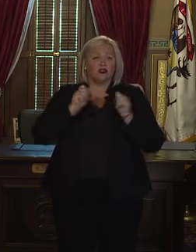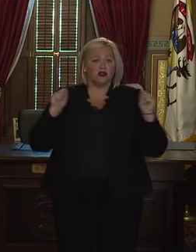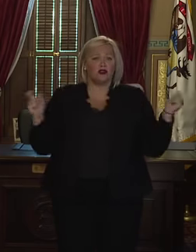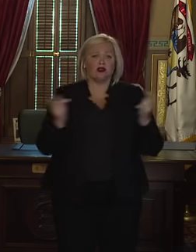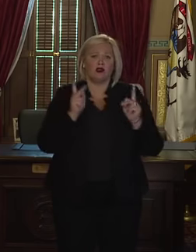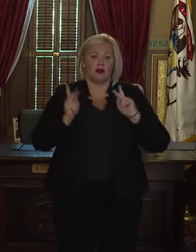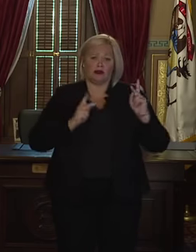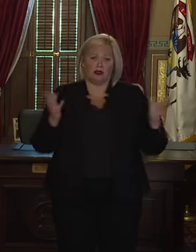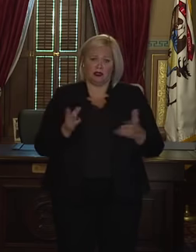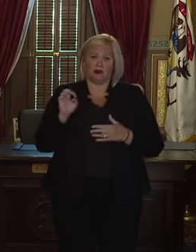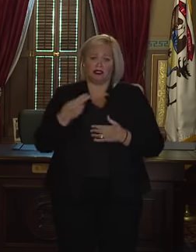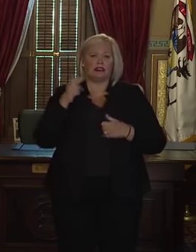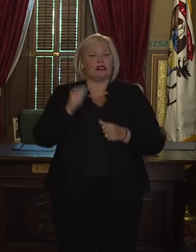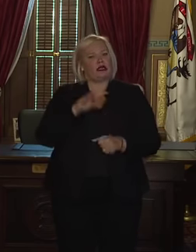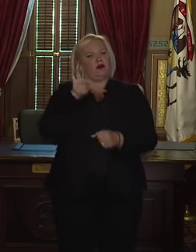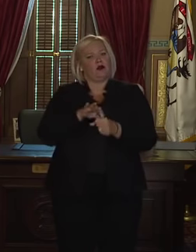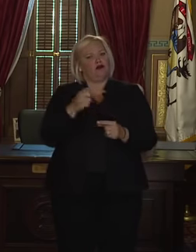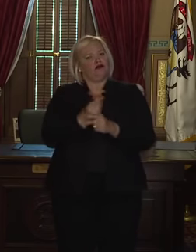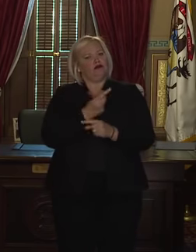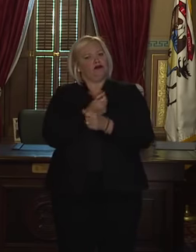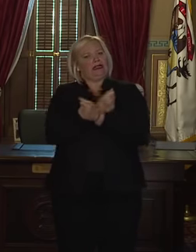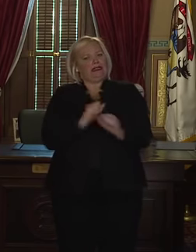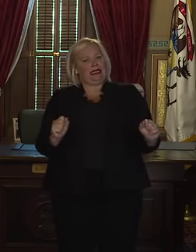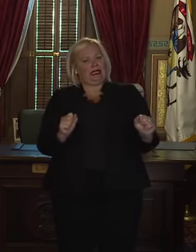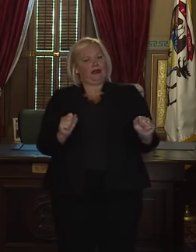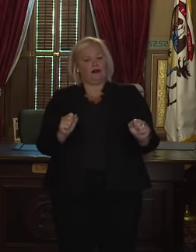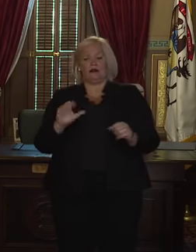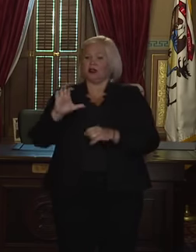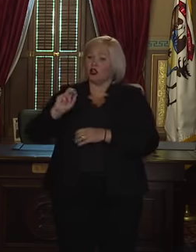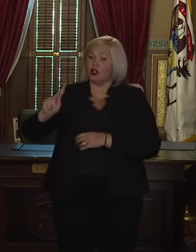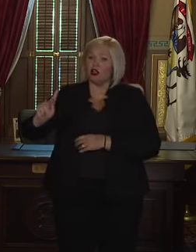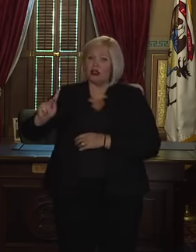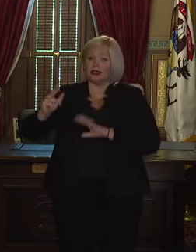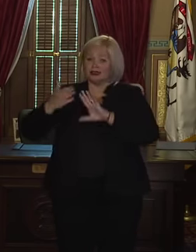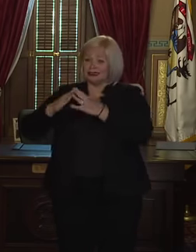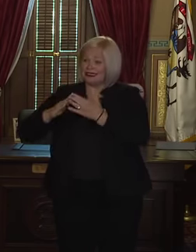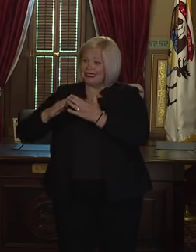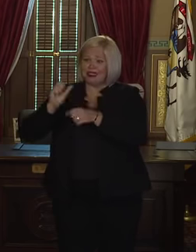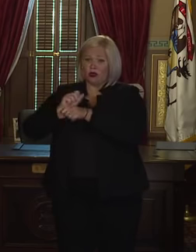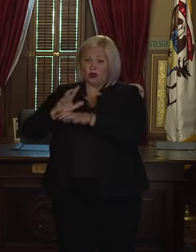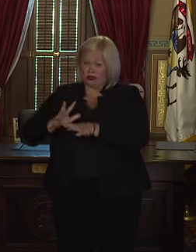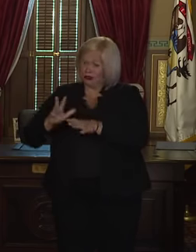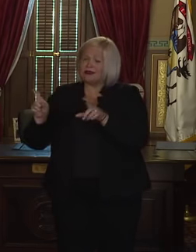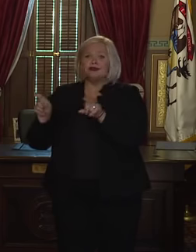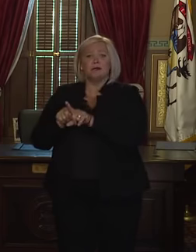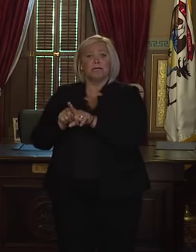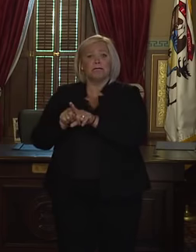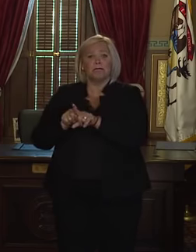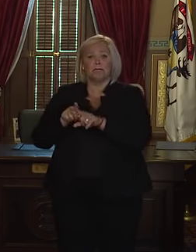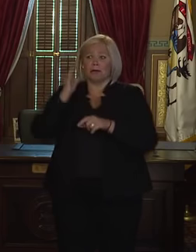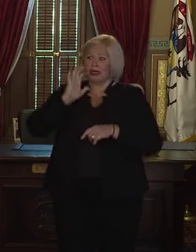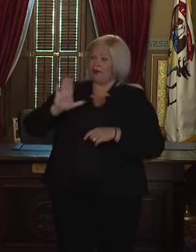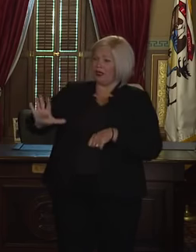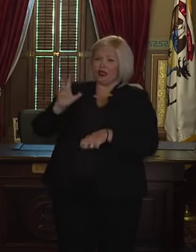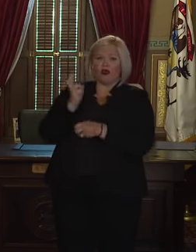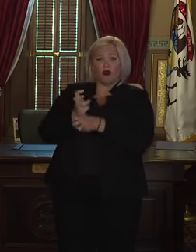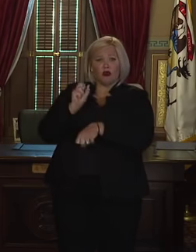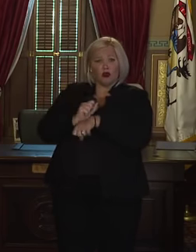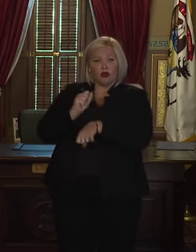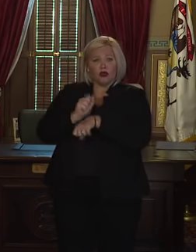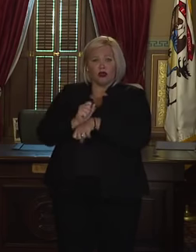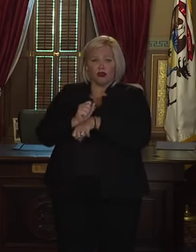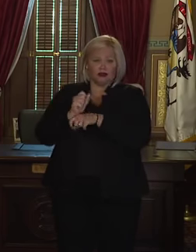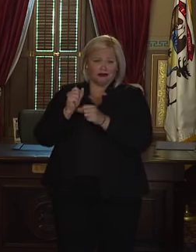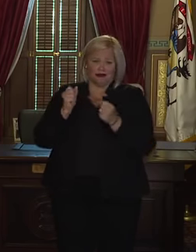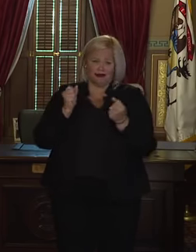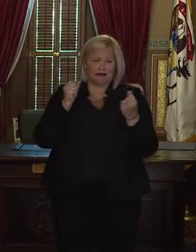can vote safely. And clerks and municipalities have been doing the same. And thanks to their hard work and the hard work of